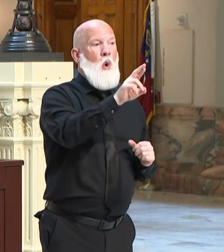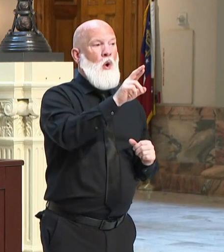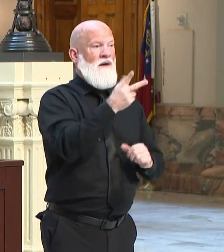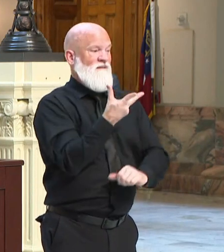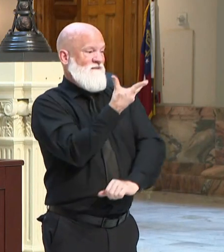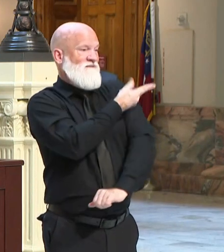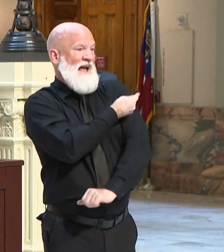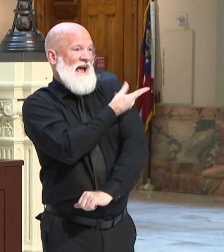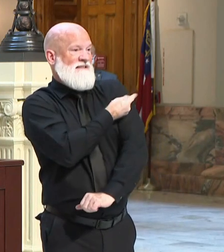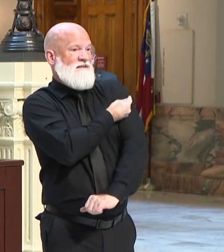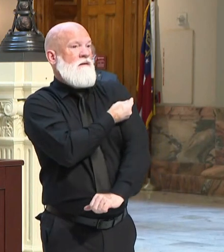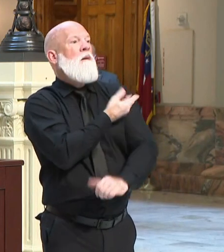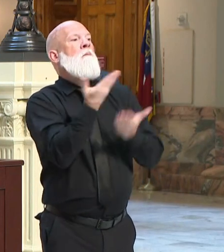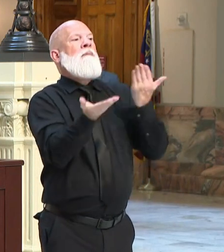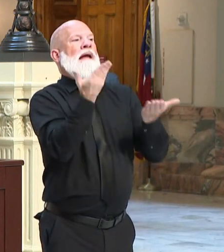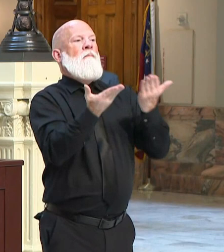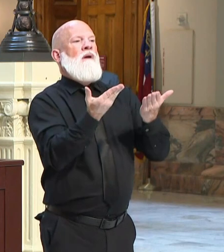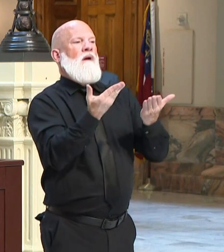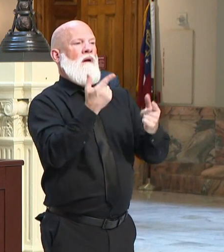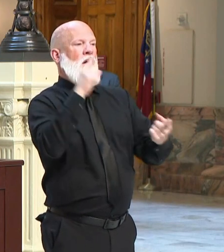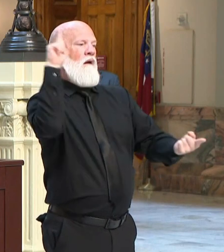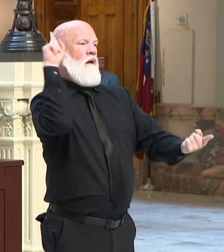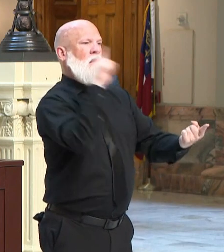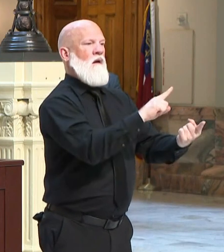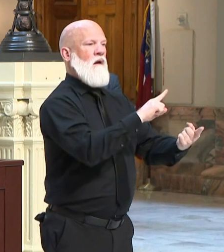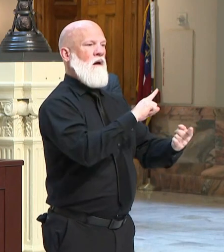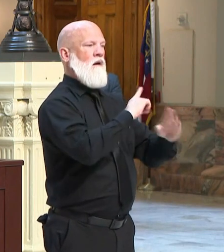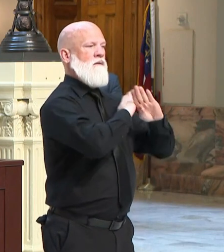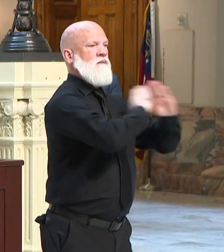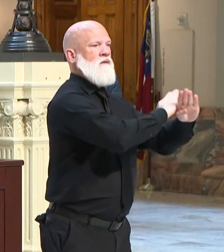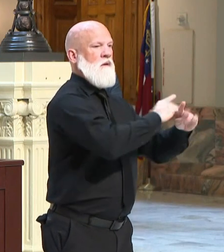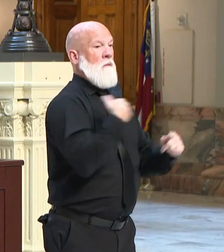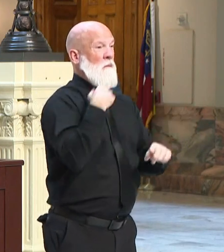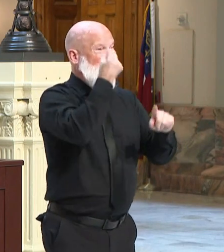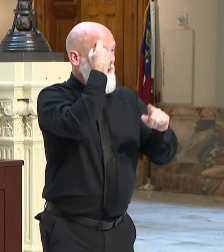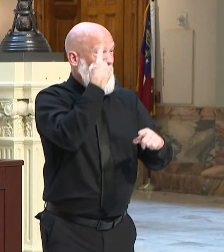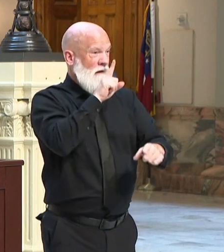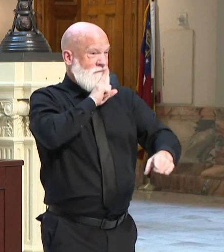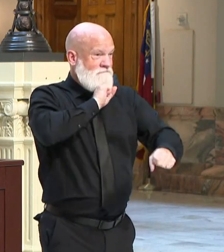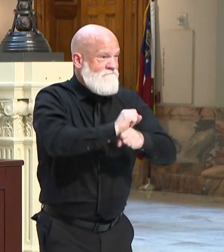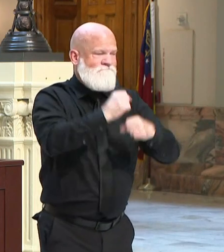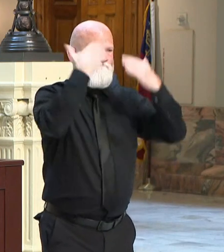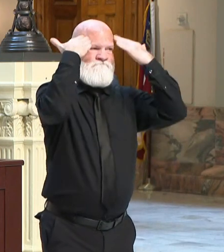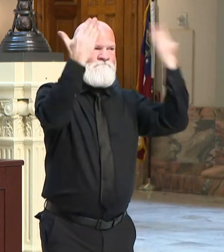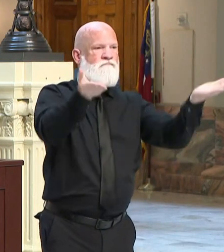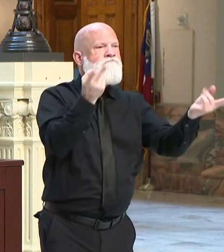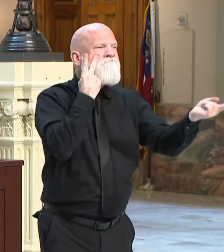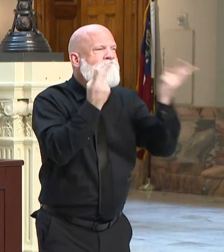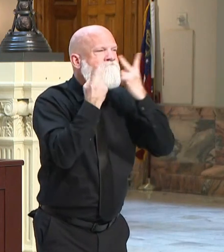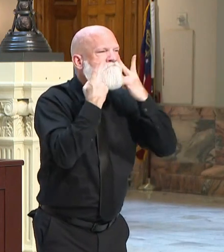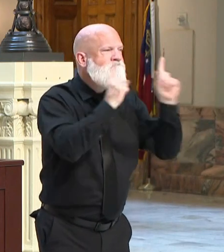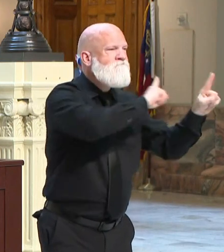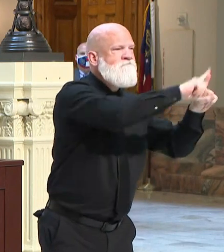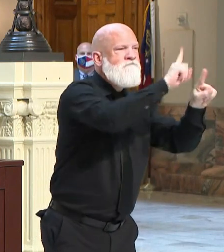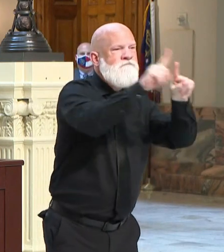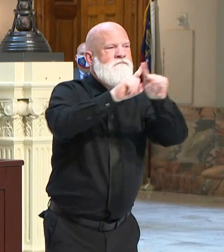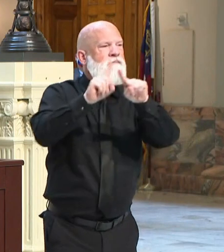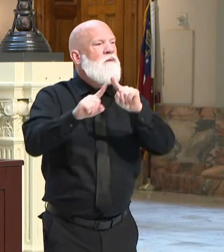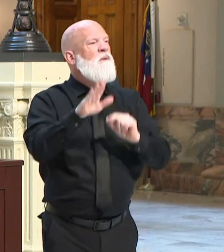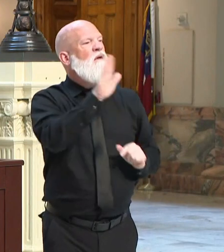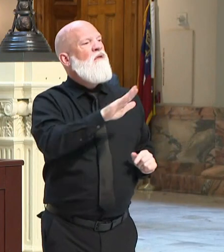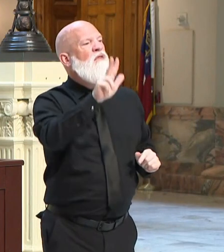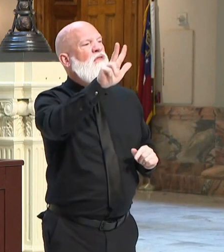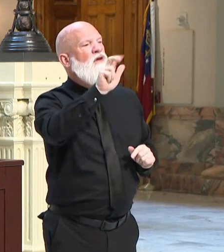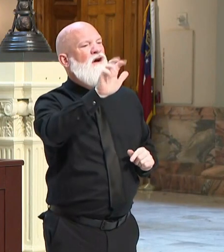We've had 365 confirmed cases of COVID variants. Most of those, 351, have been of the UK